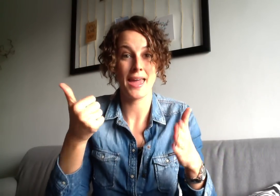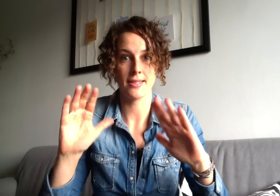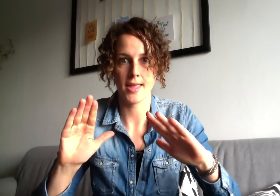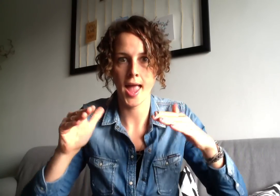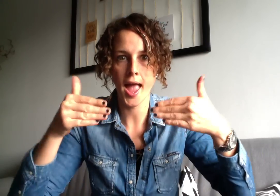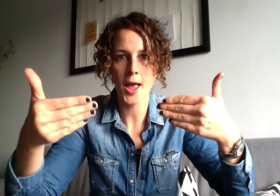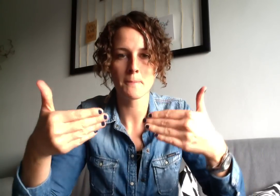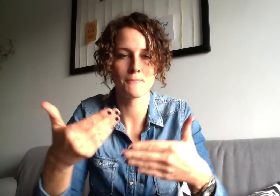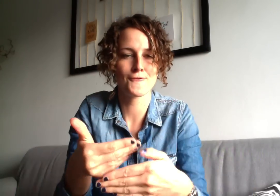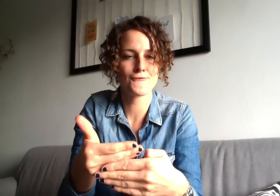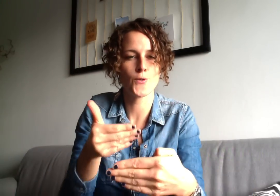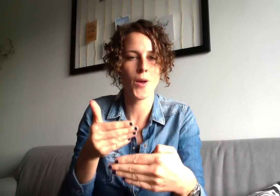I that's of